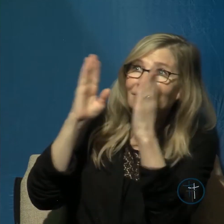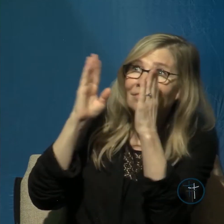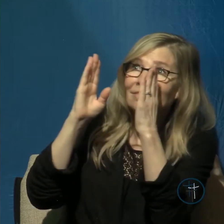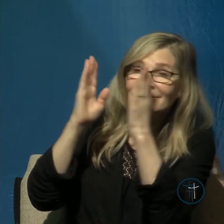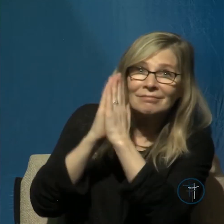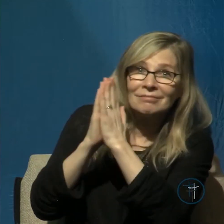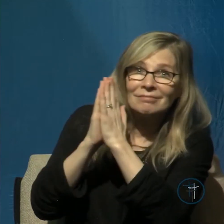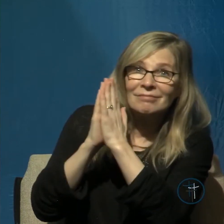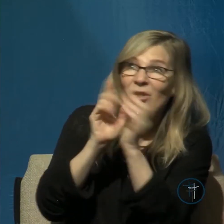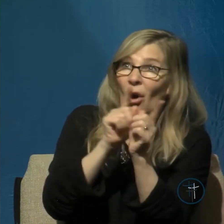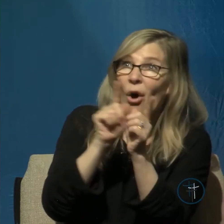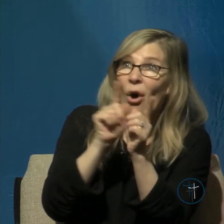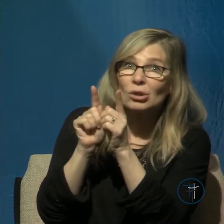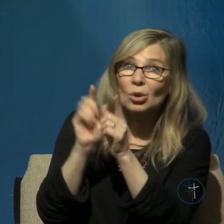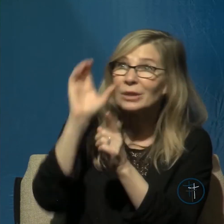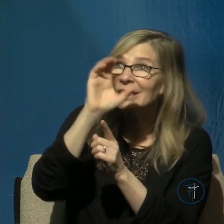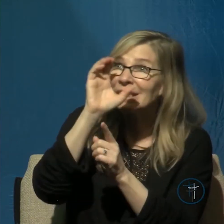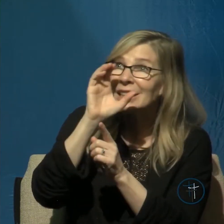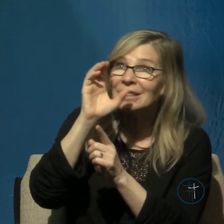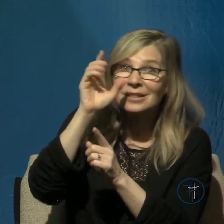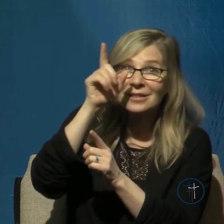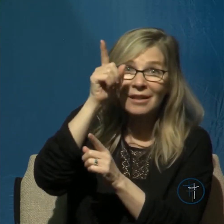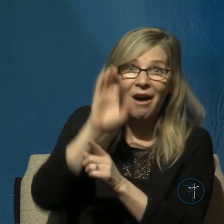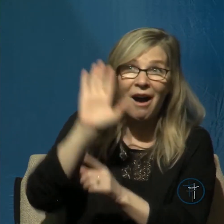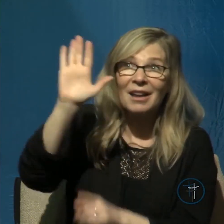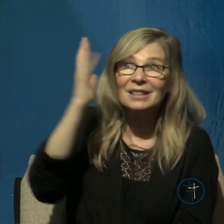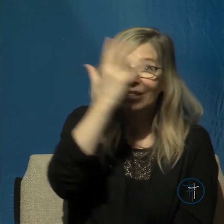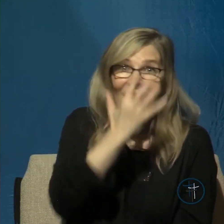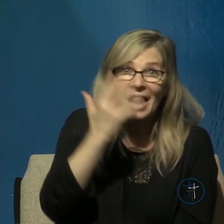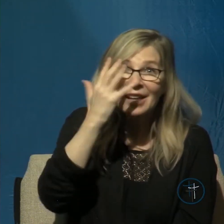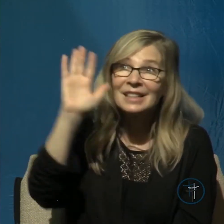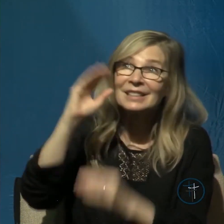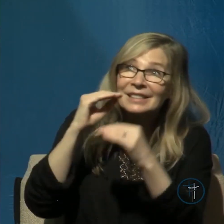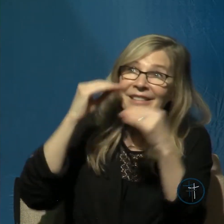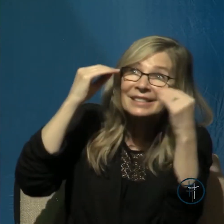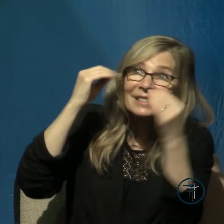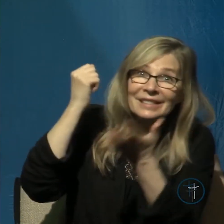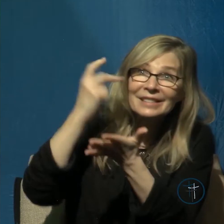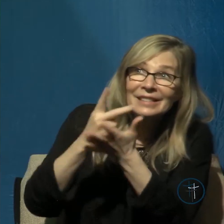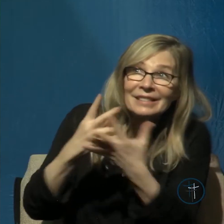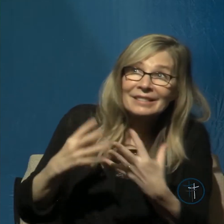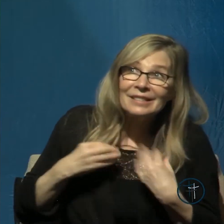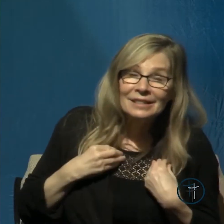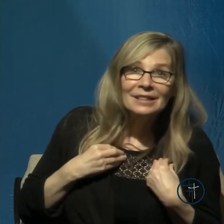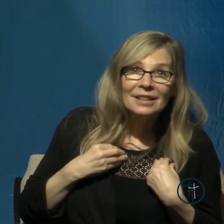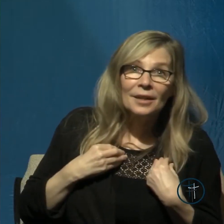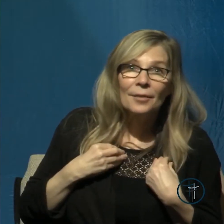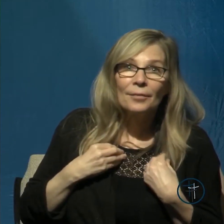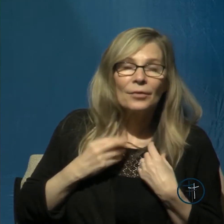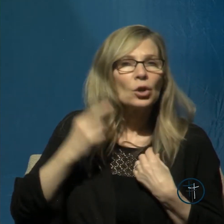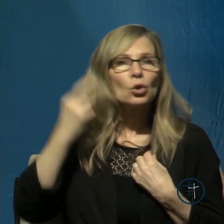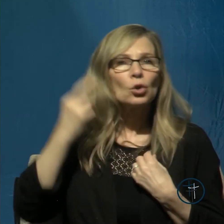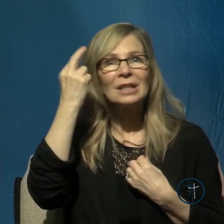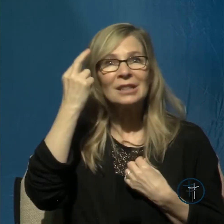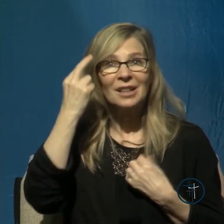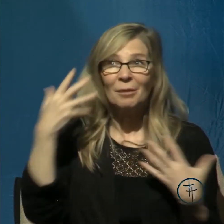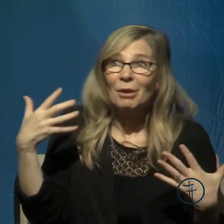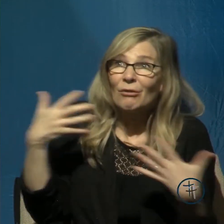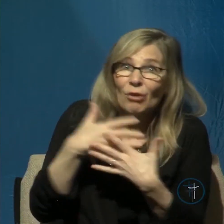seeks his face too, meaning his smile of approval. And he does this, he says, because he's afraid that God may be hiding his